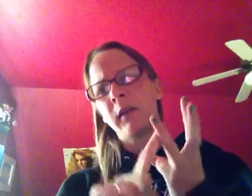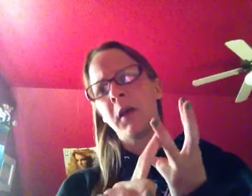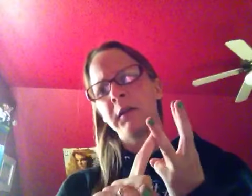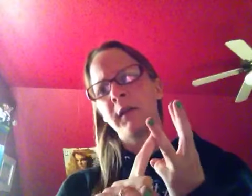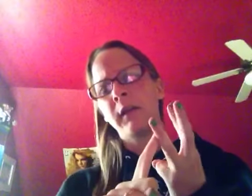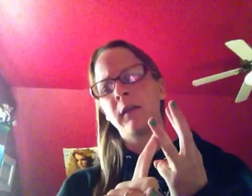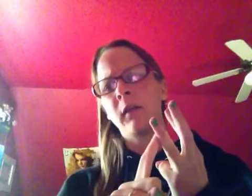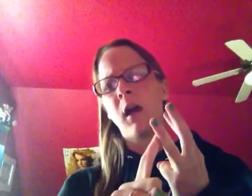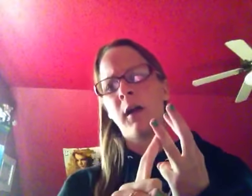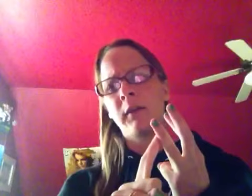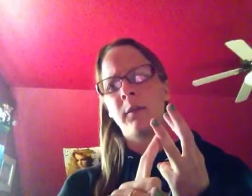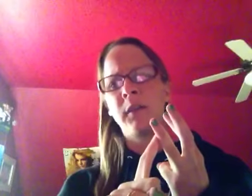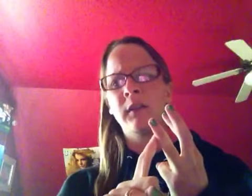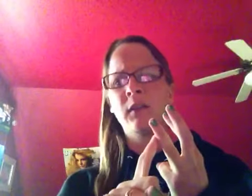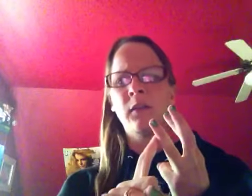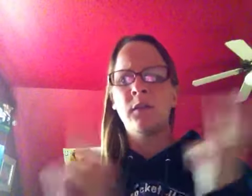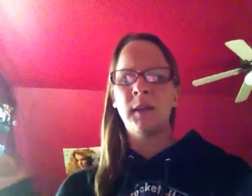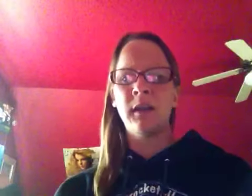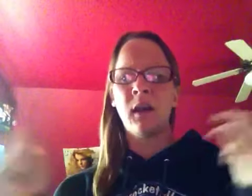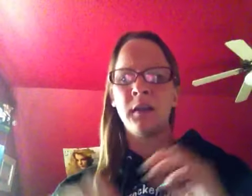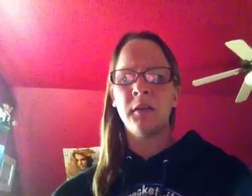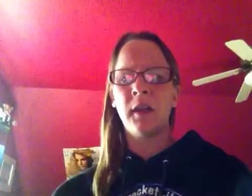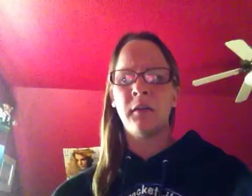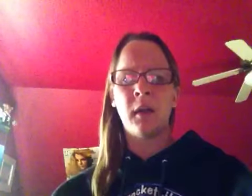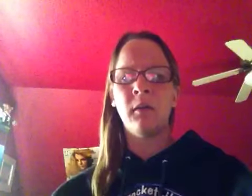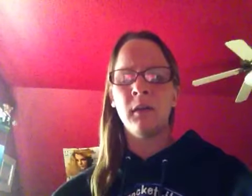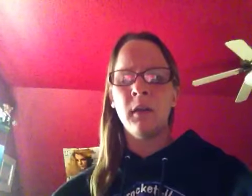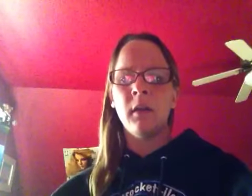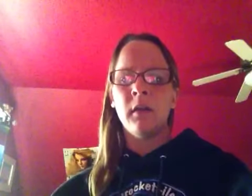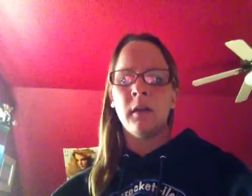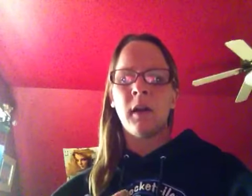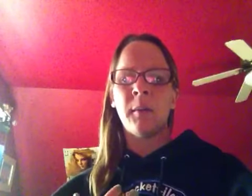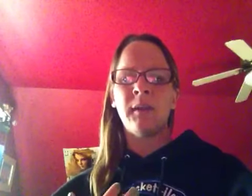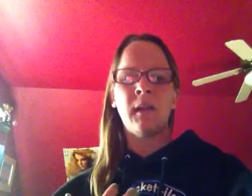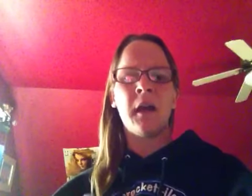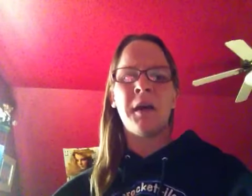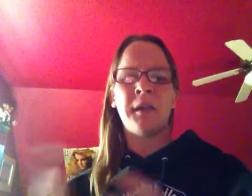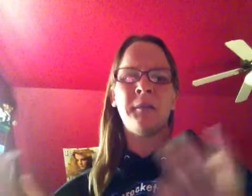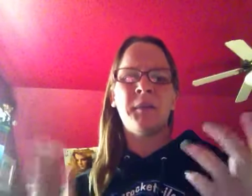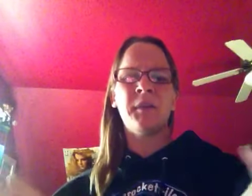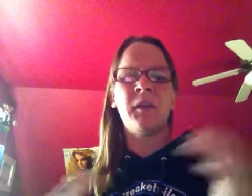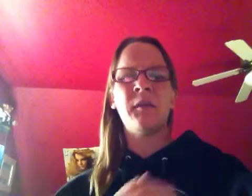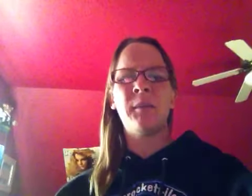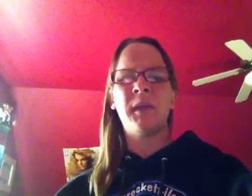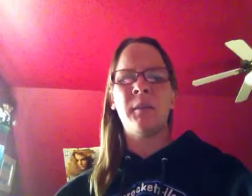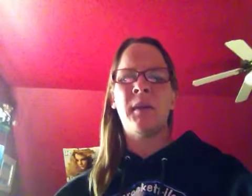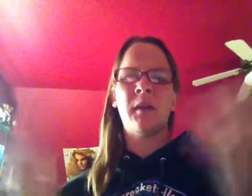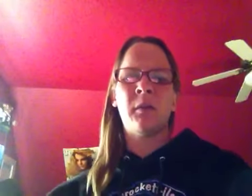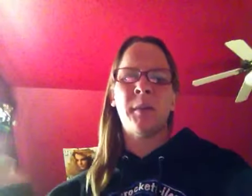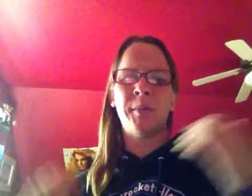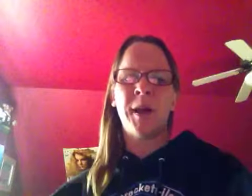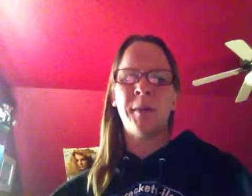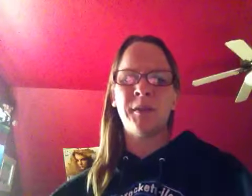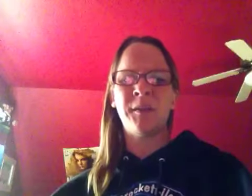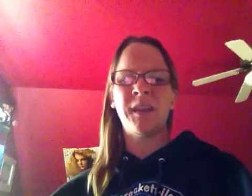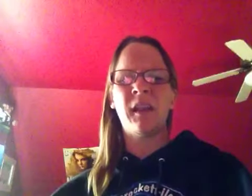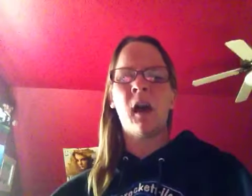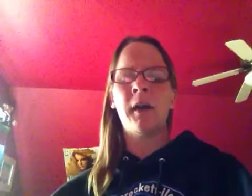the large things cost something to twenty dollars I don't know I don't know how much they are it was on the website but I don't remember how much everything cost